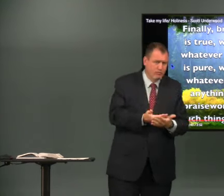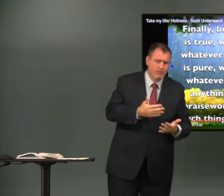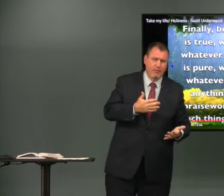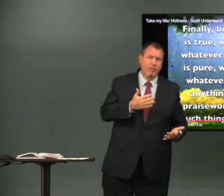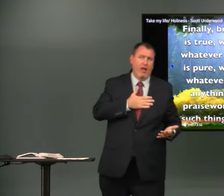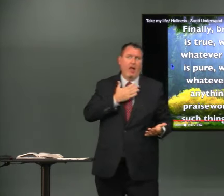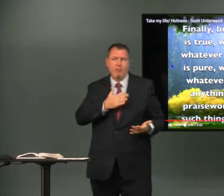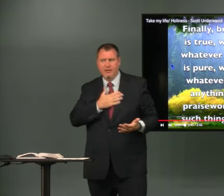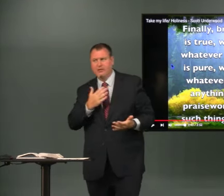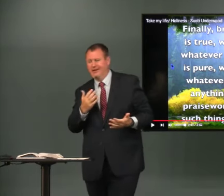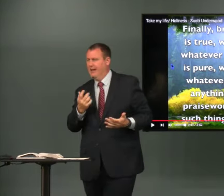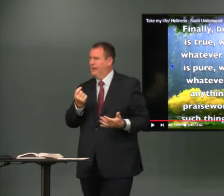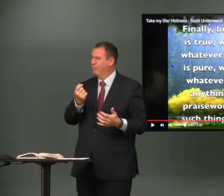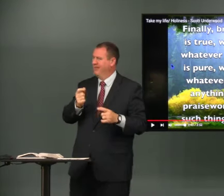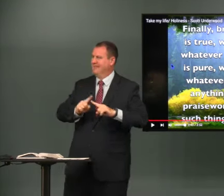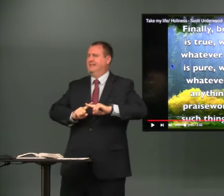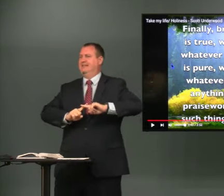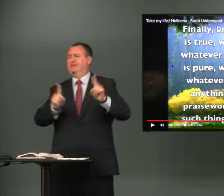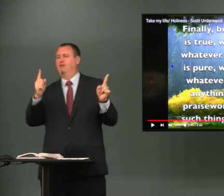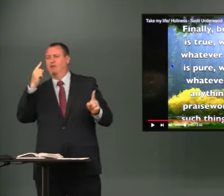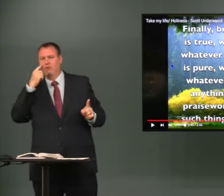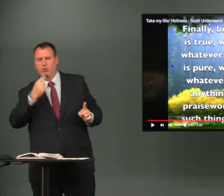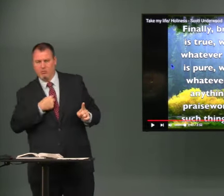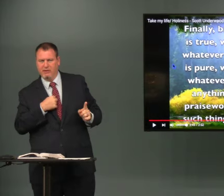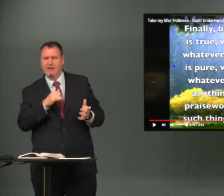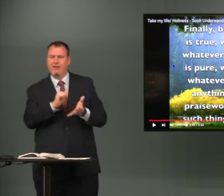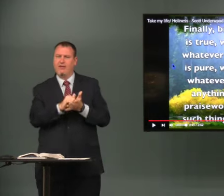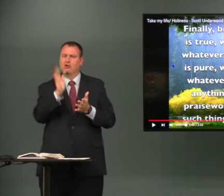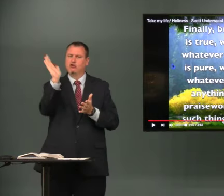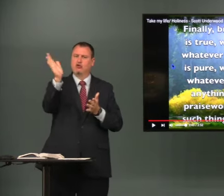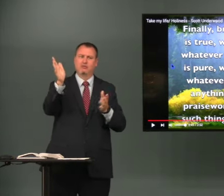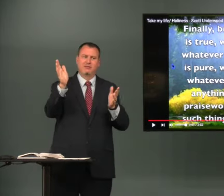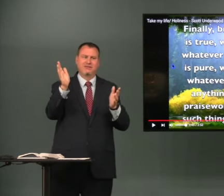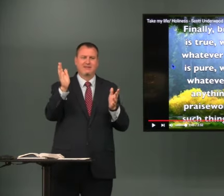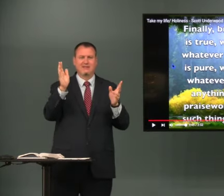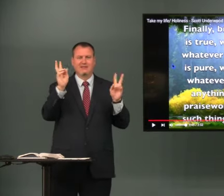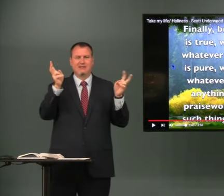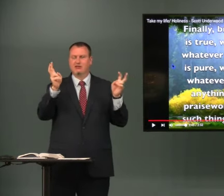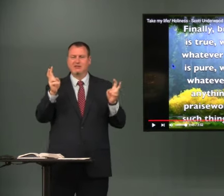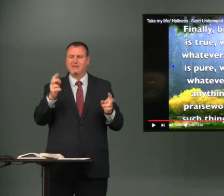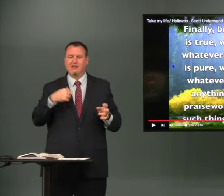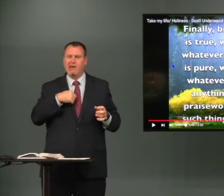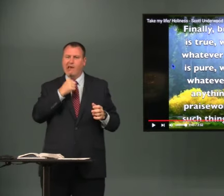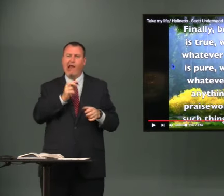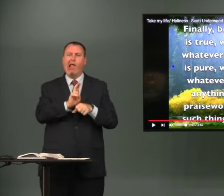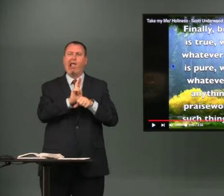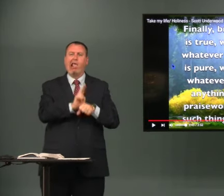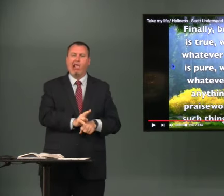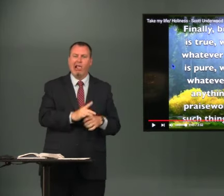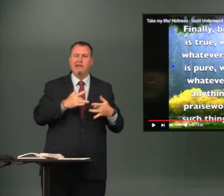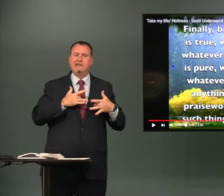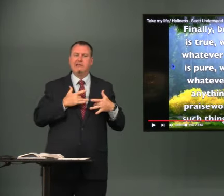good i'm happy to hear that it's a little bit different for me to have that lecture series